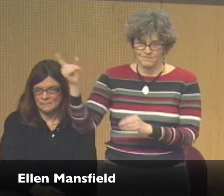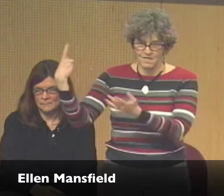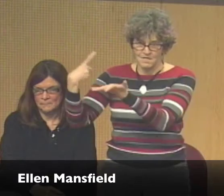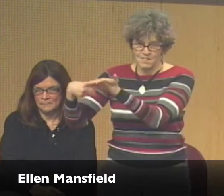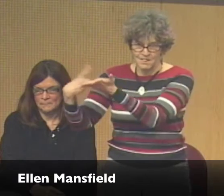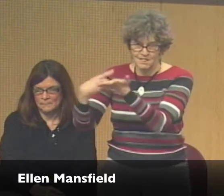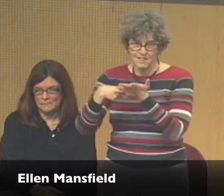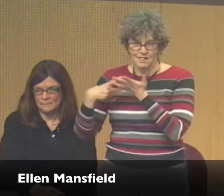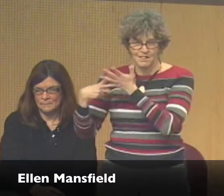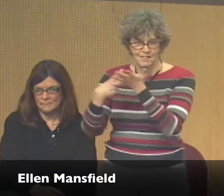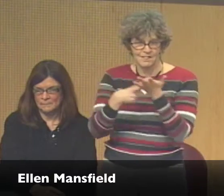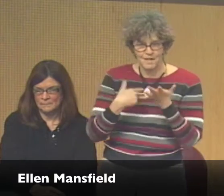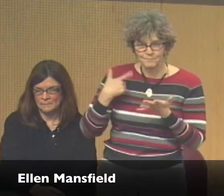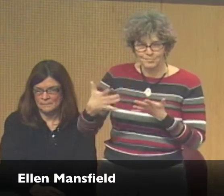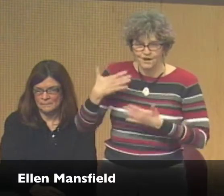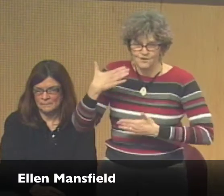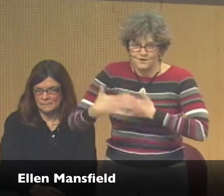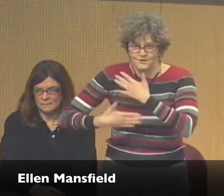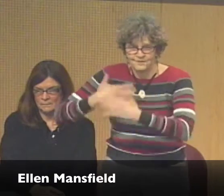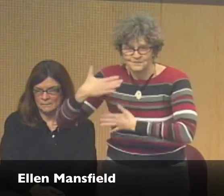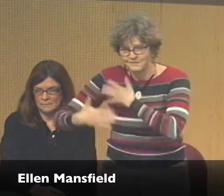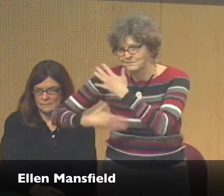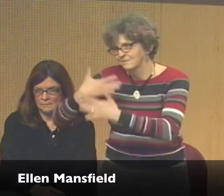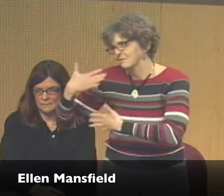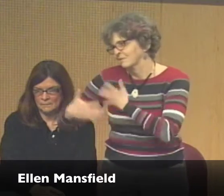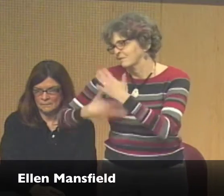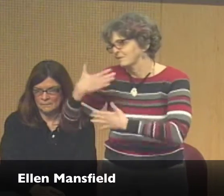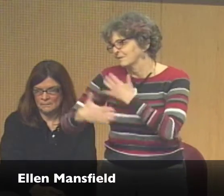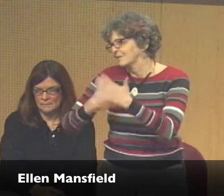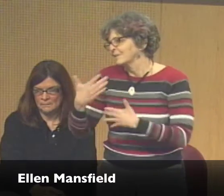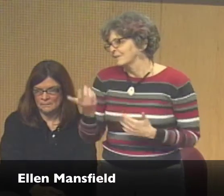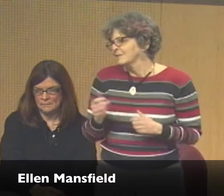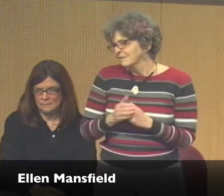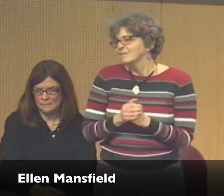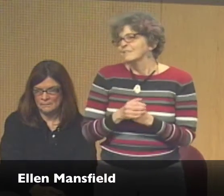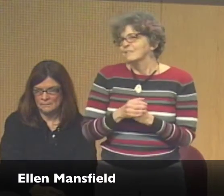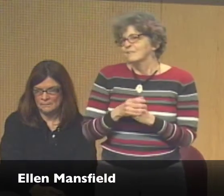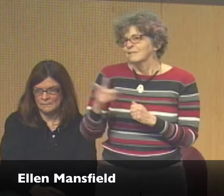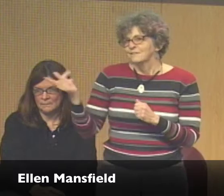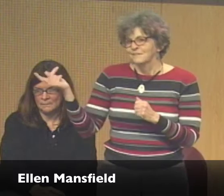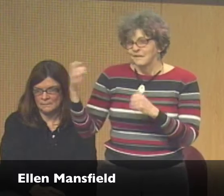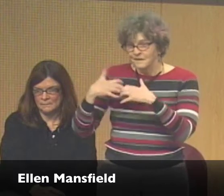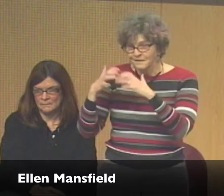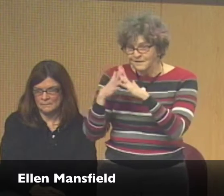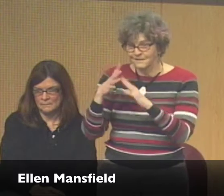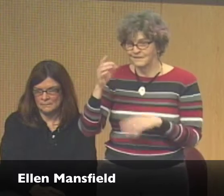to Maryland in 1995. around that time is when I started to get the motivation and the momentum going.